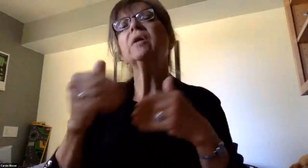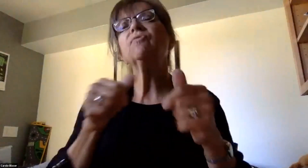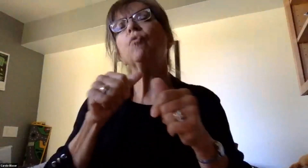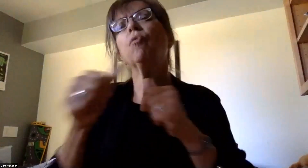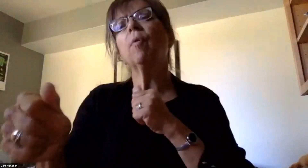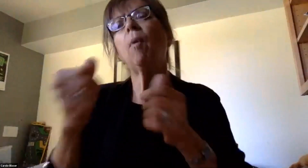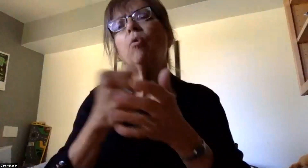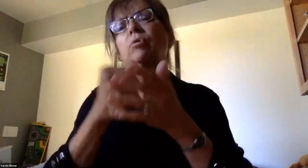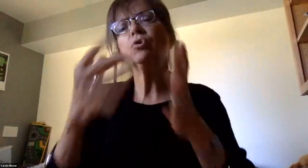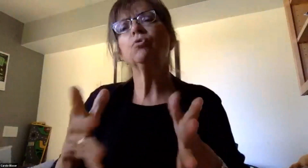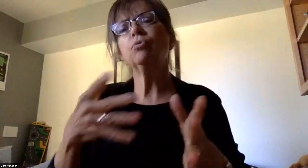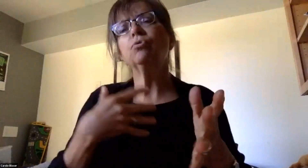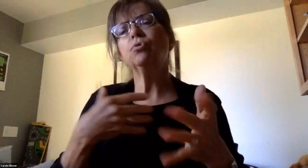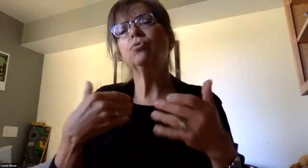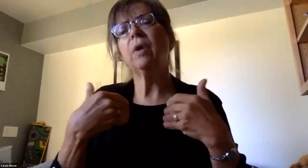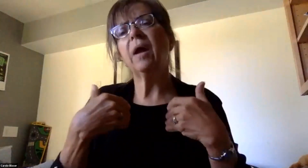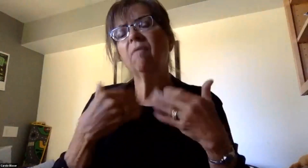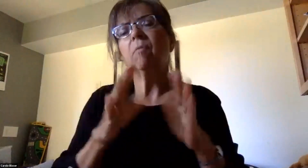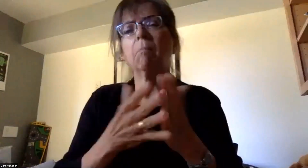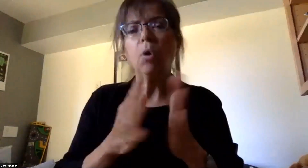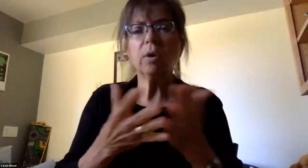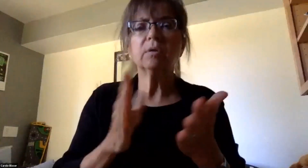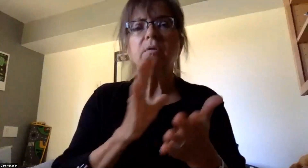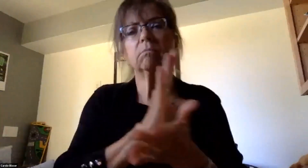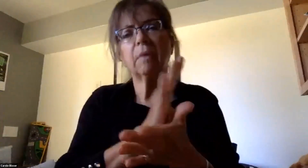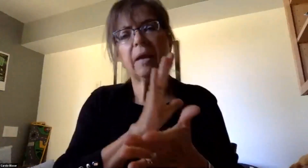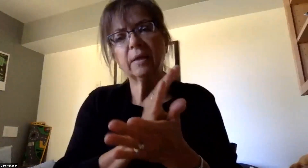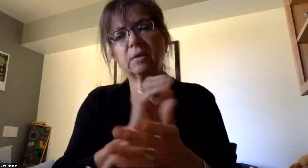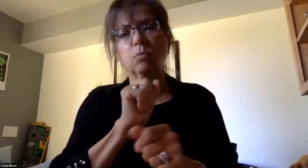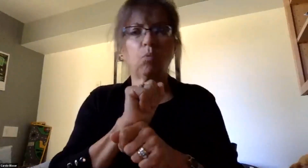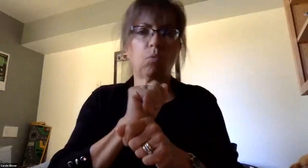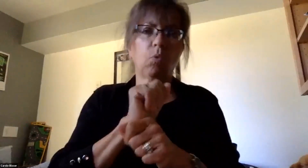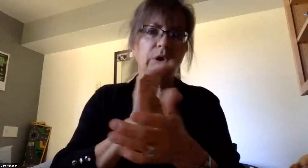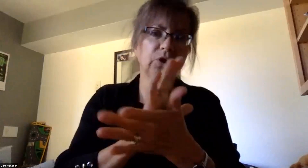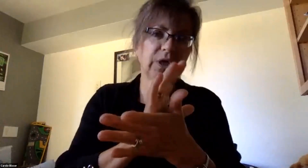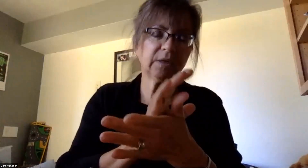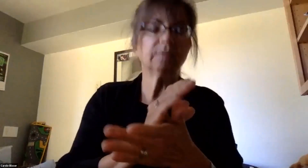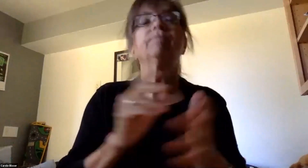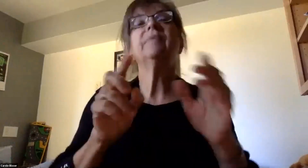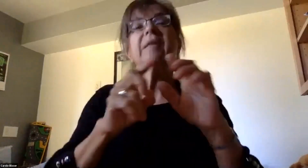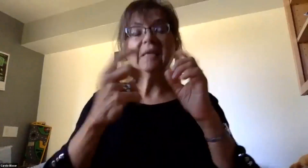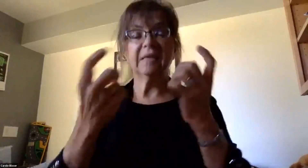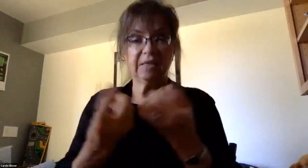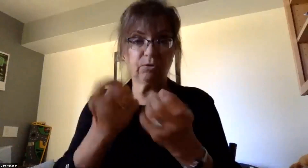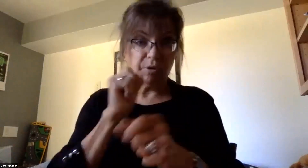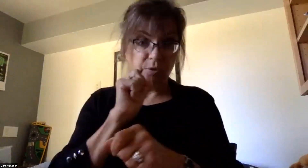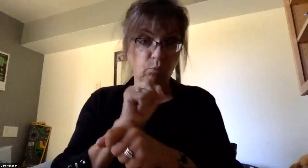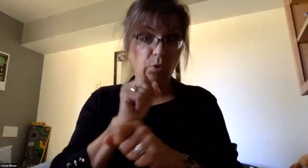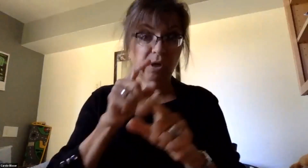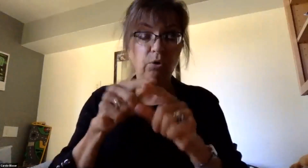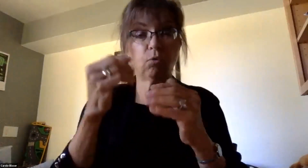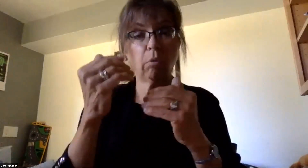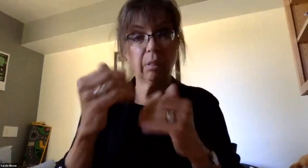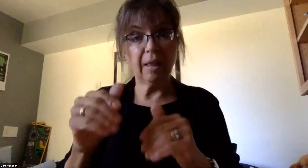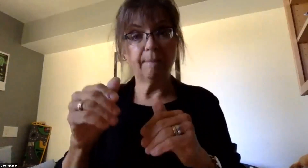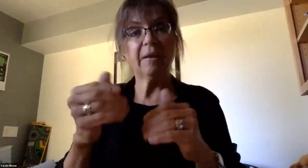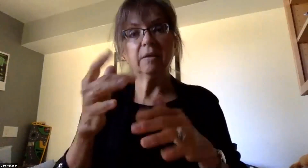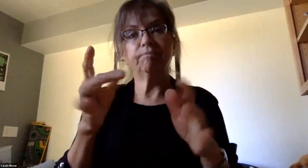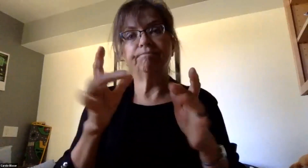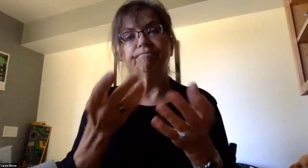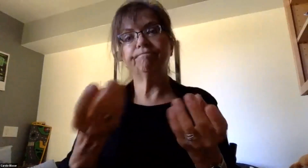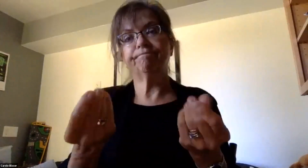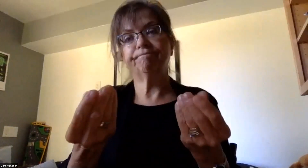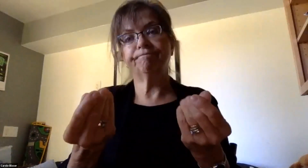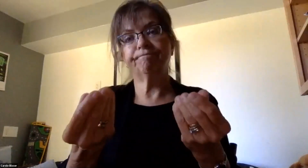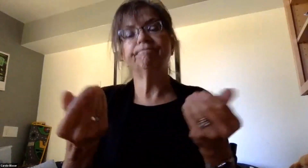school materials, such as books, packets, and worksheets? The district is making every effort to limit the amount of tangible materials as much as possible.